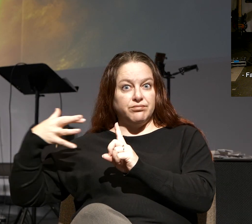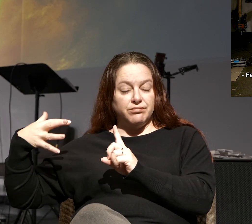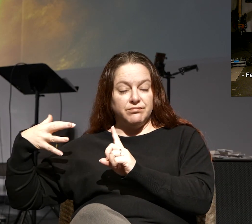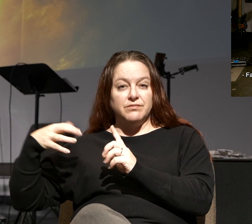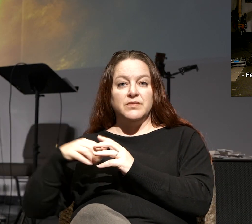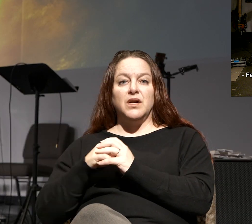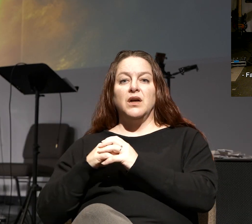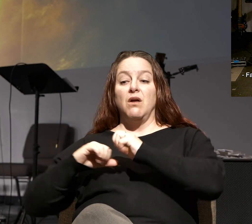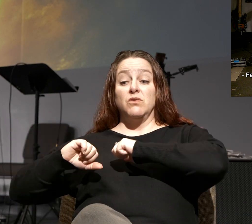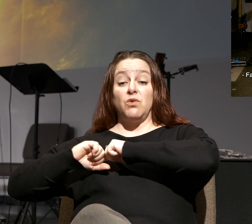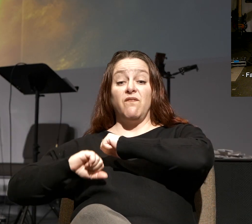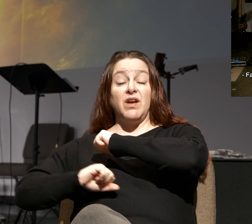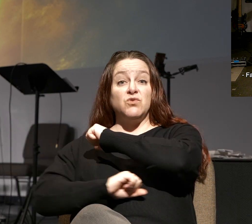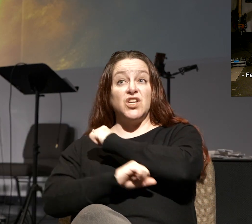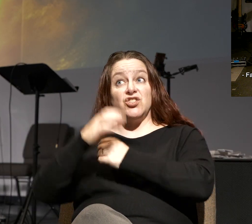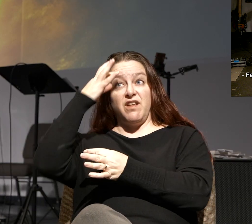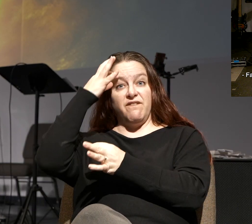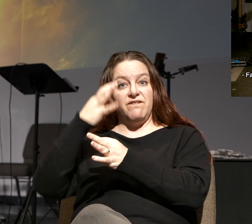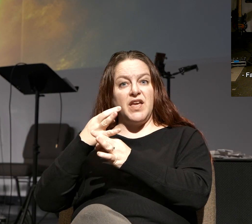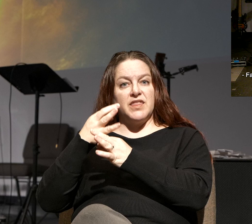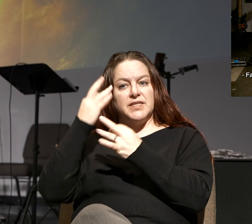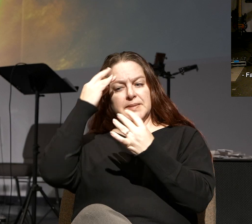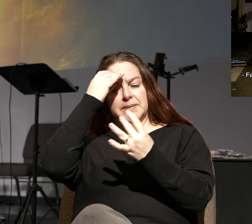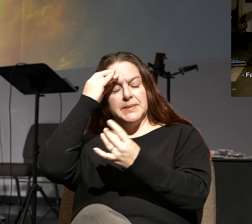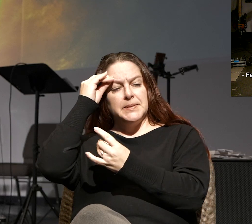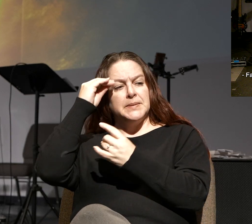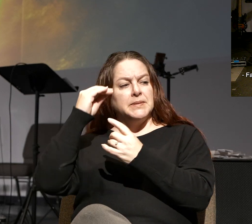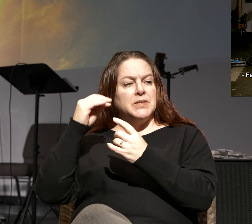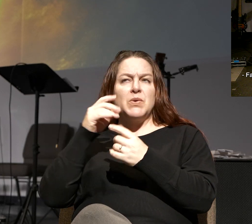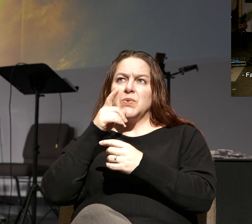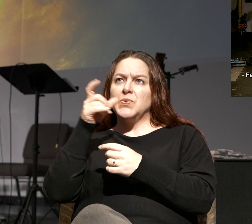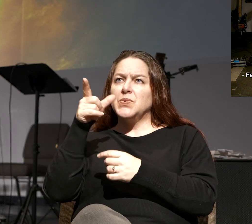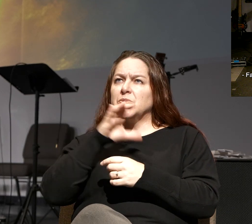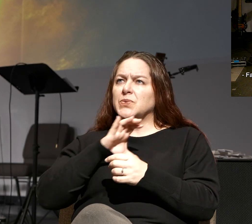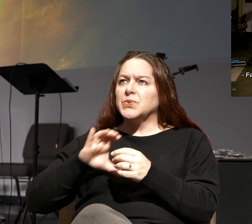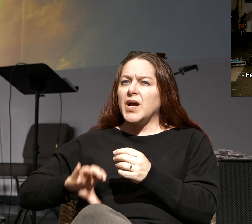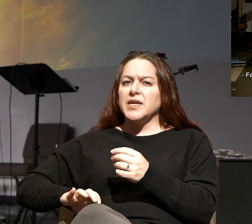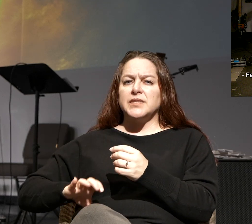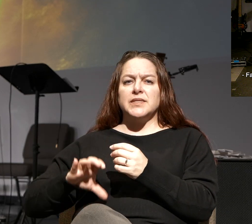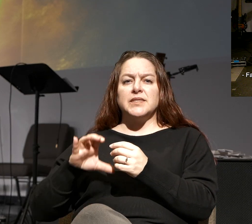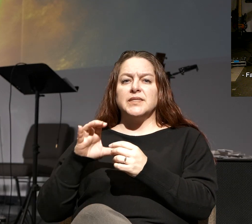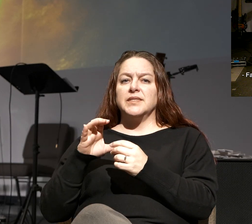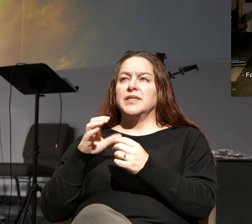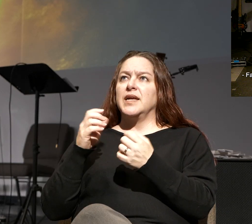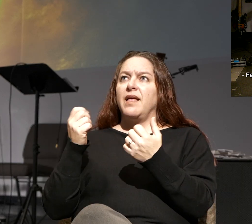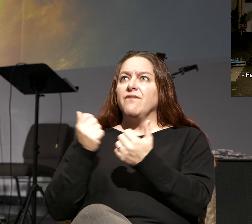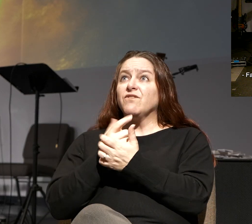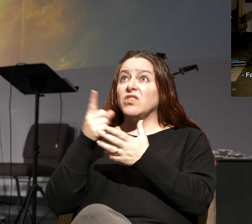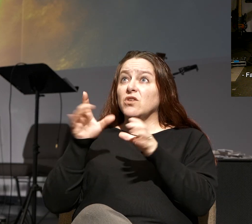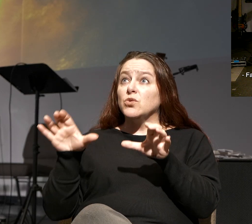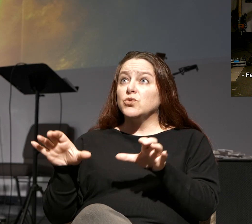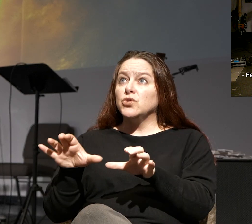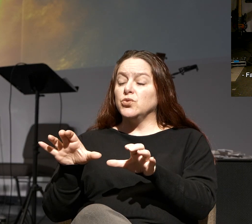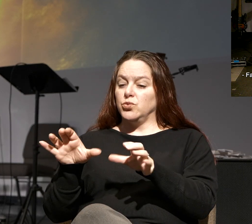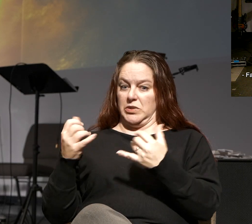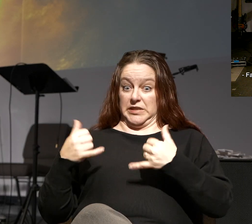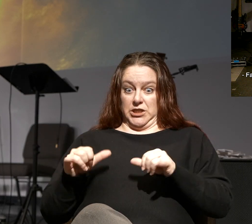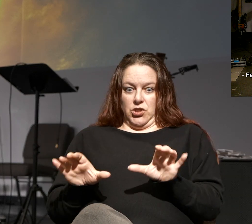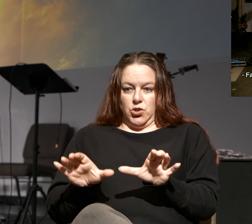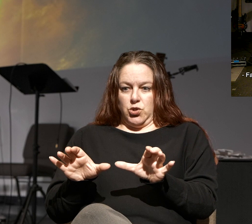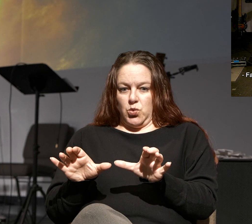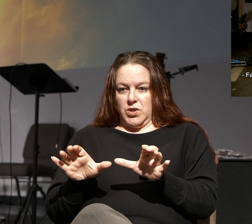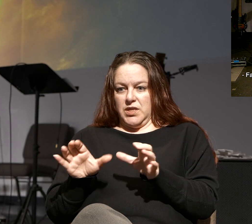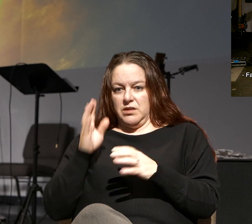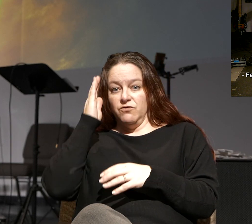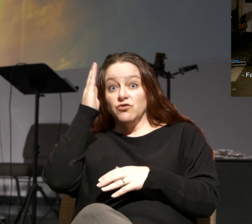The foundation of faith is thinking out the implications of who Christ is and what He has done and is doing and will